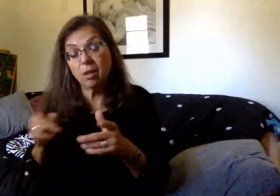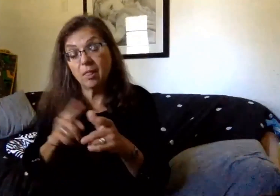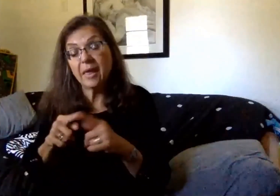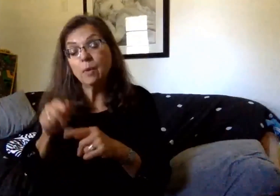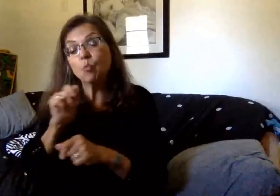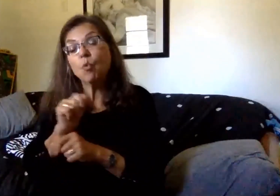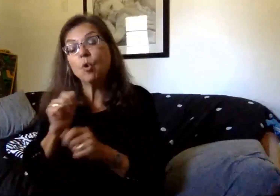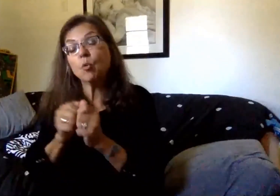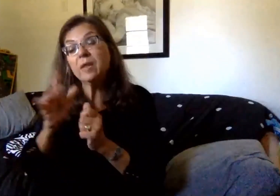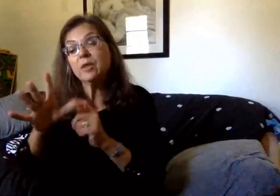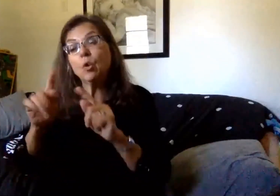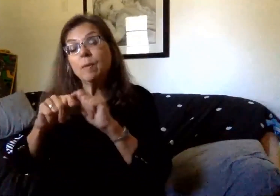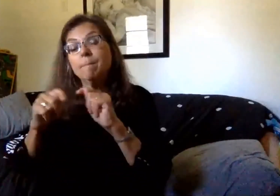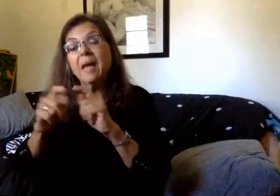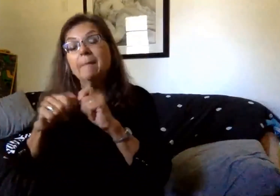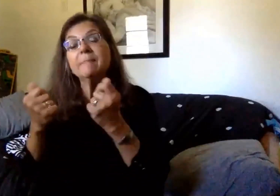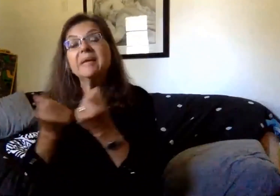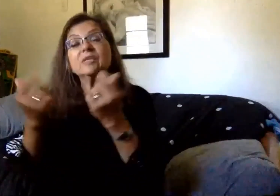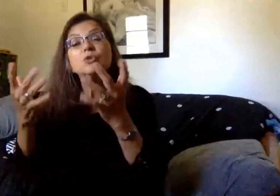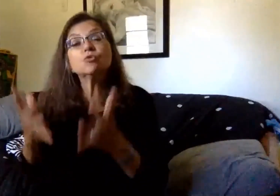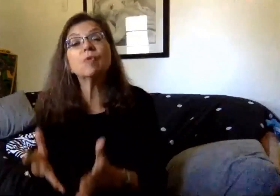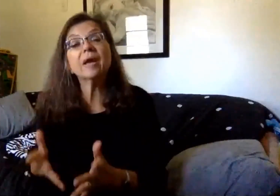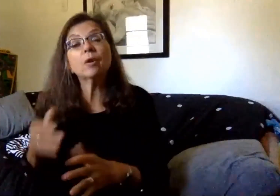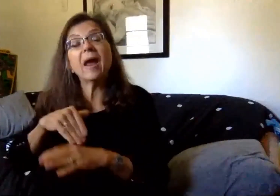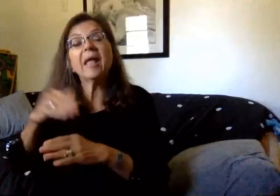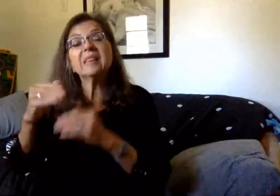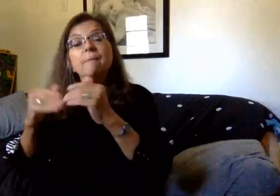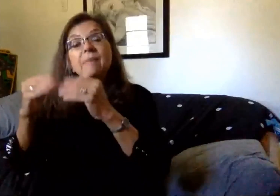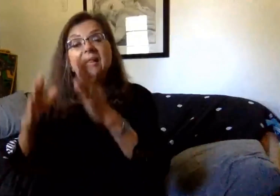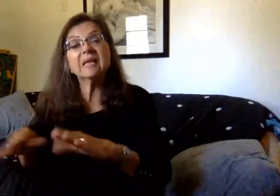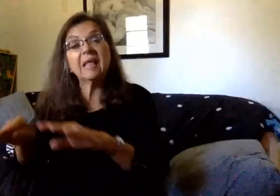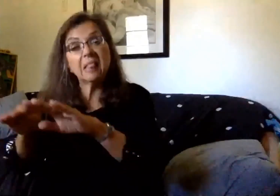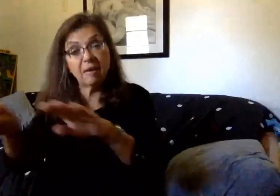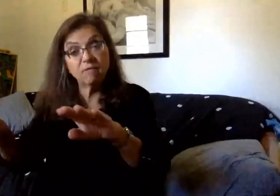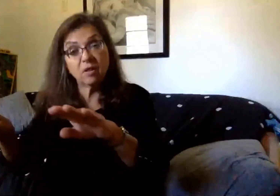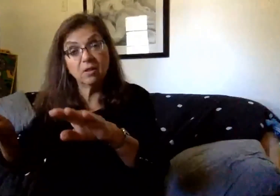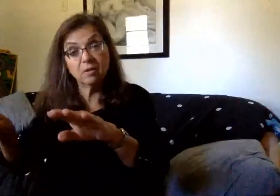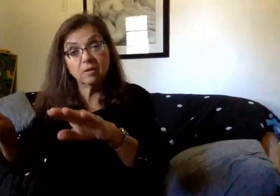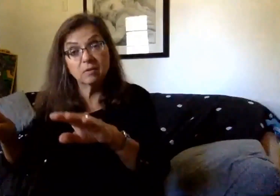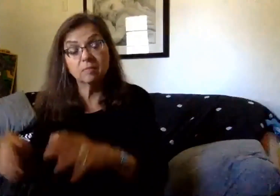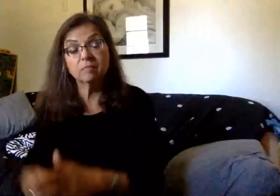with your administrator and the counselors at the building level to see what can be accommodated.